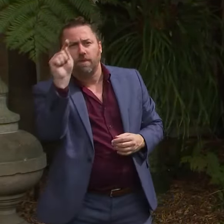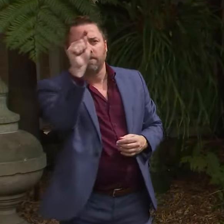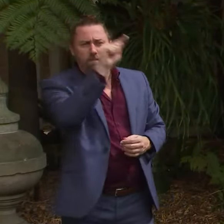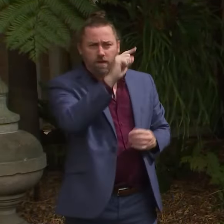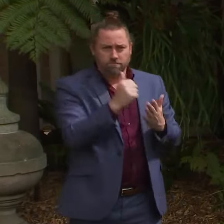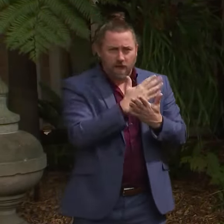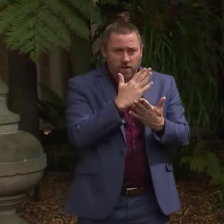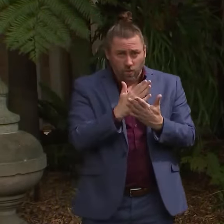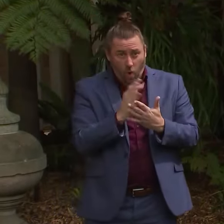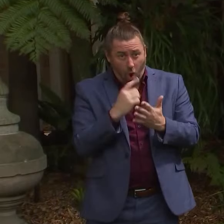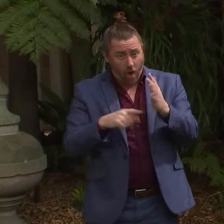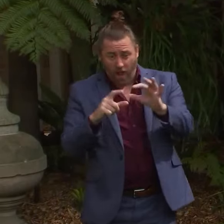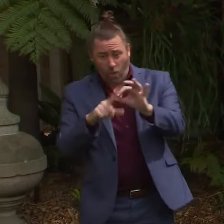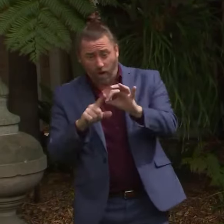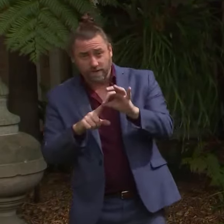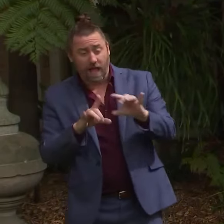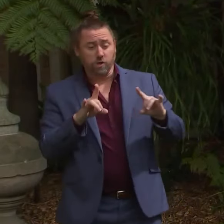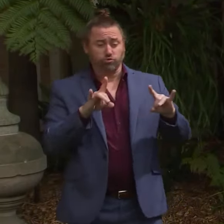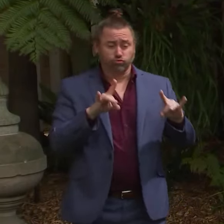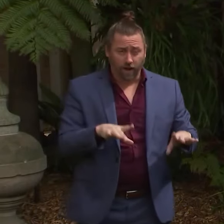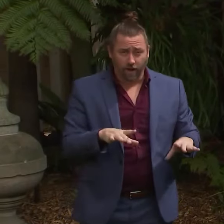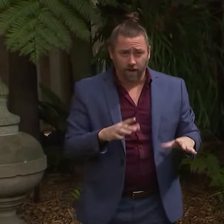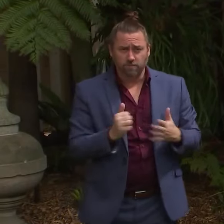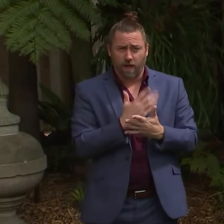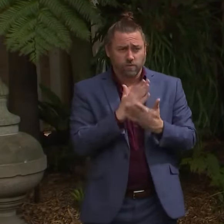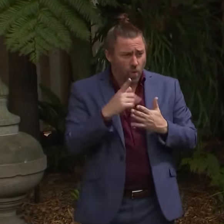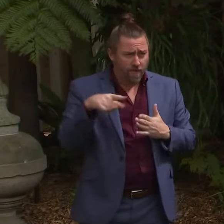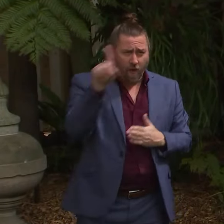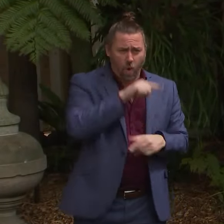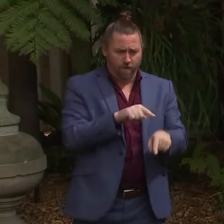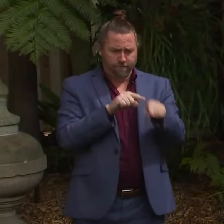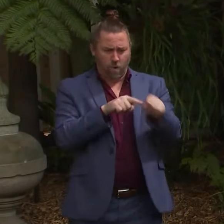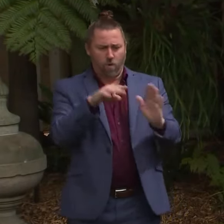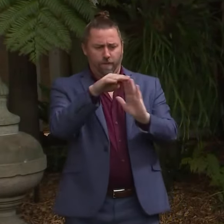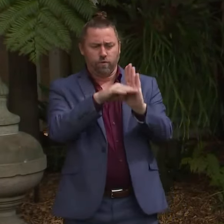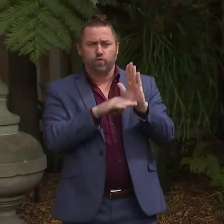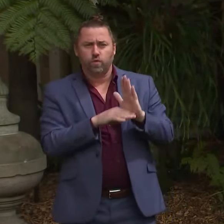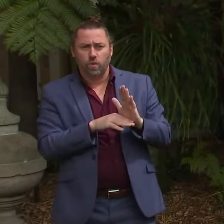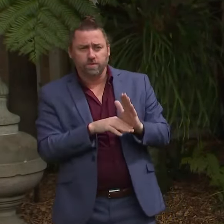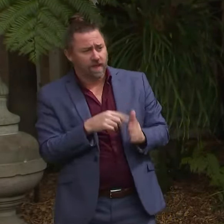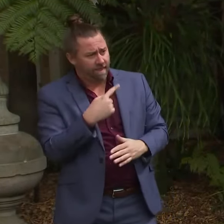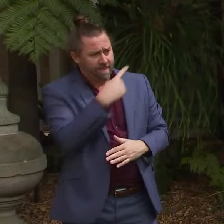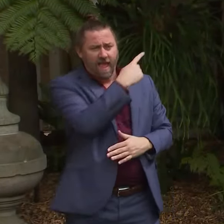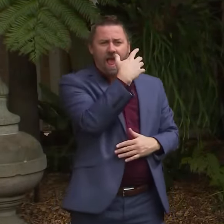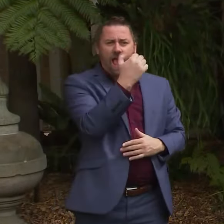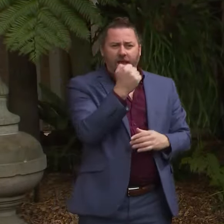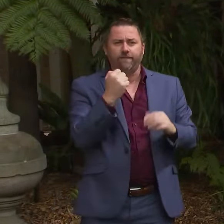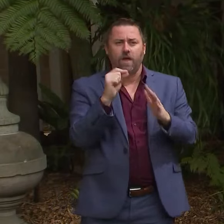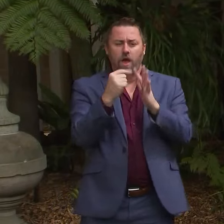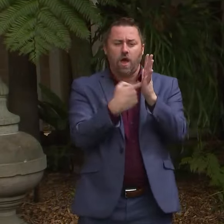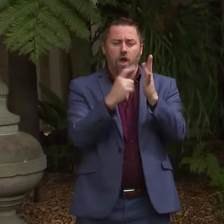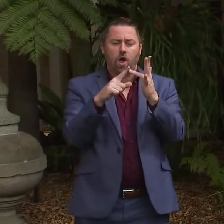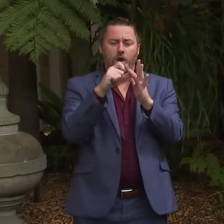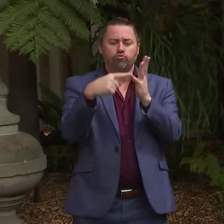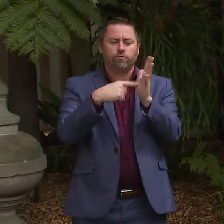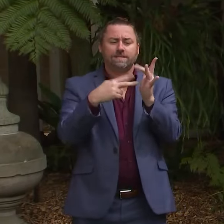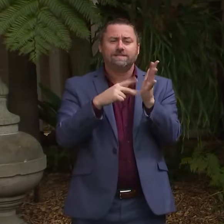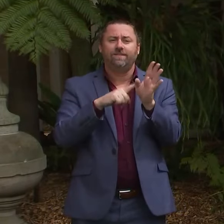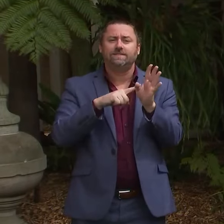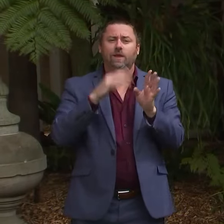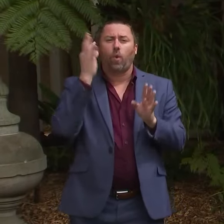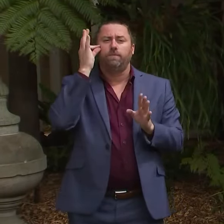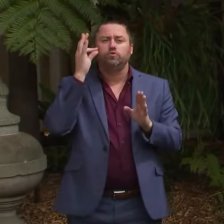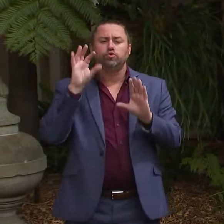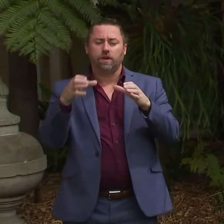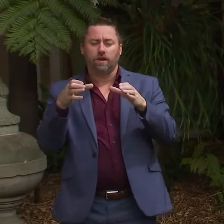Australia and making sure that there's compliance. And they should be stepping up and administering the Productivity Commission's recommendation, particularly around